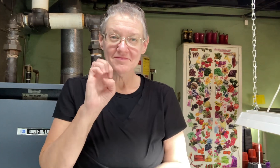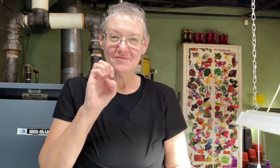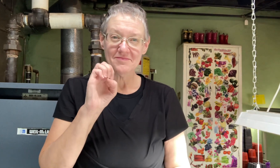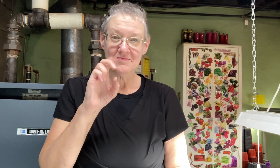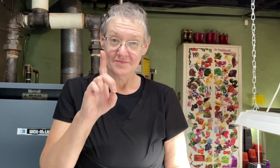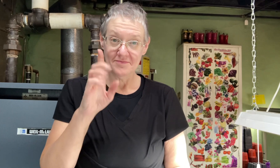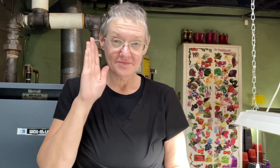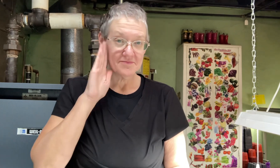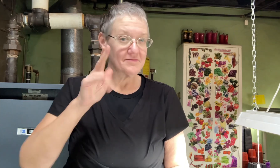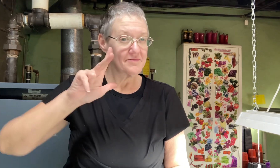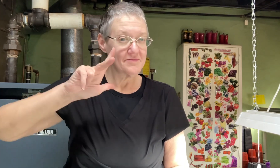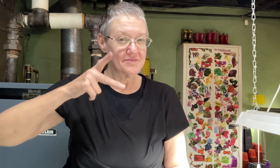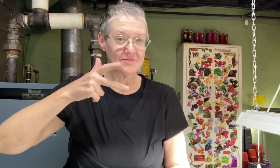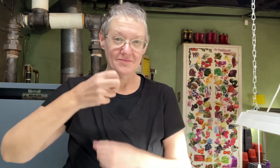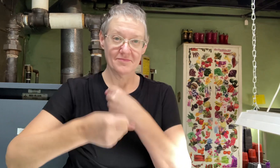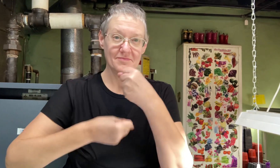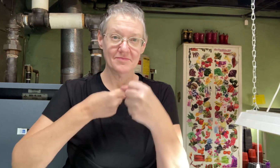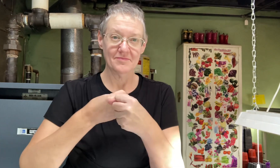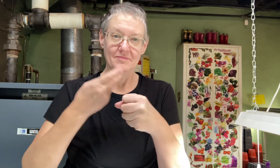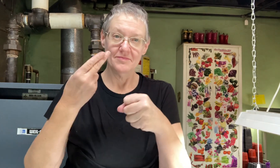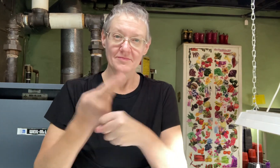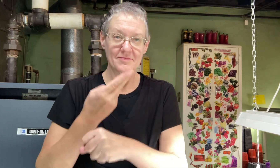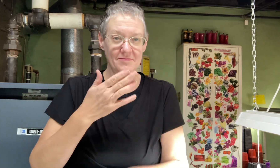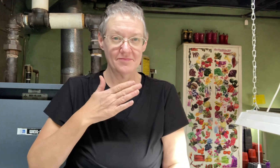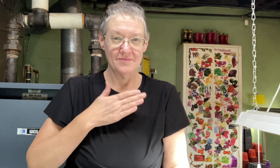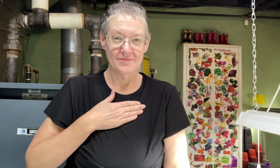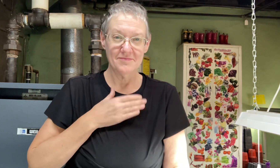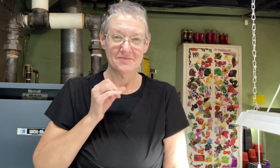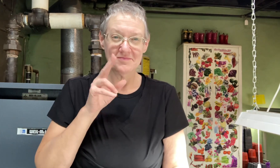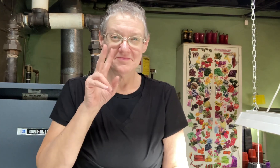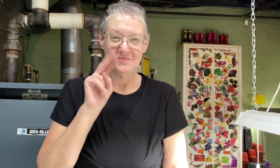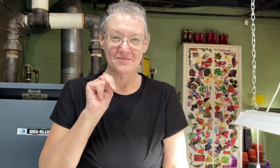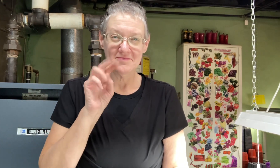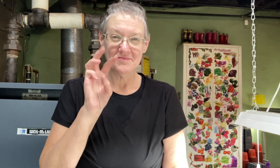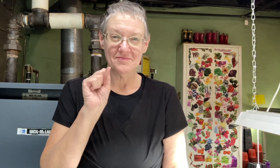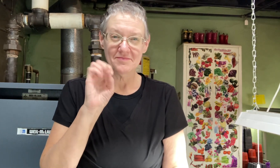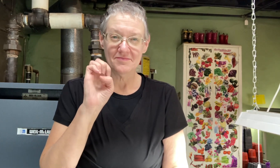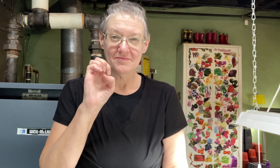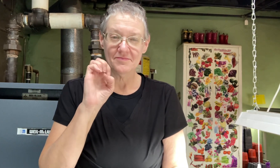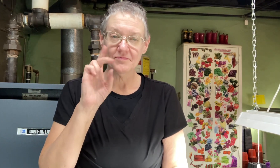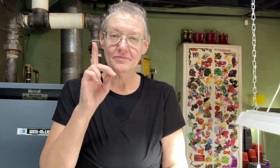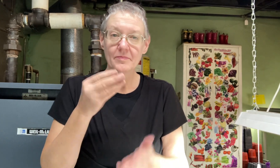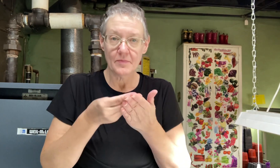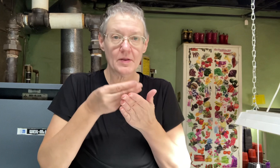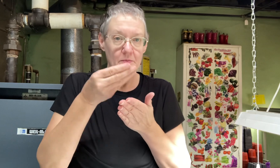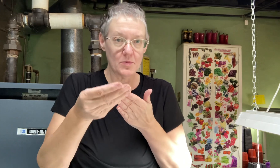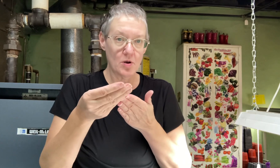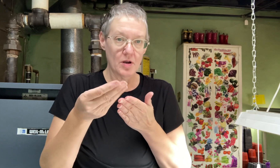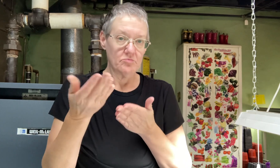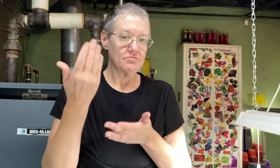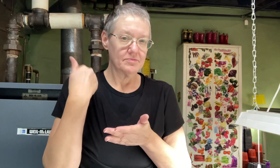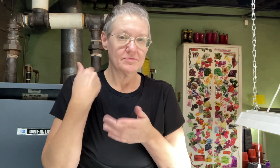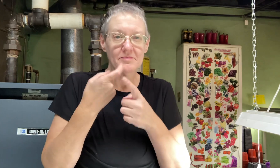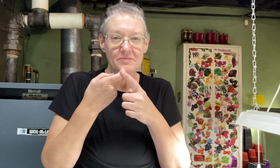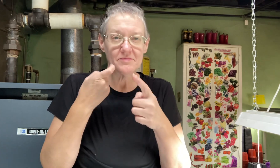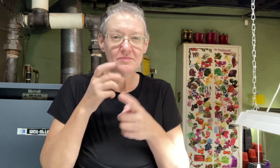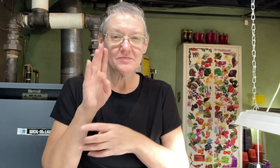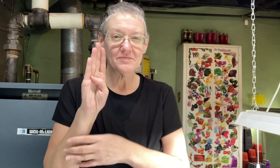saved seeds this will be my third year using my own snapdragon seeds originally i bought